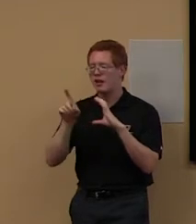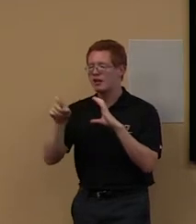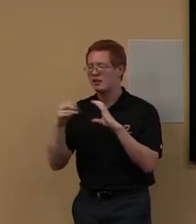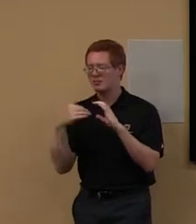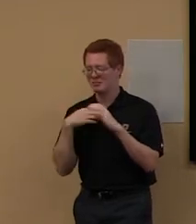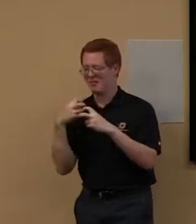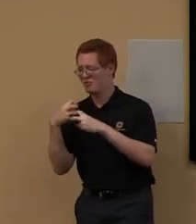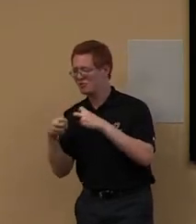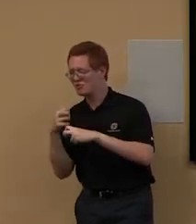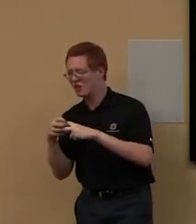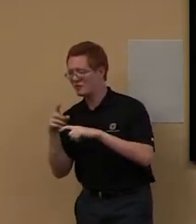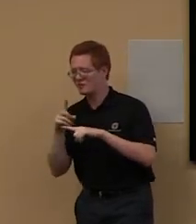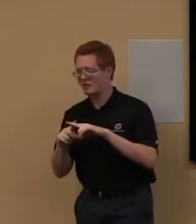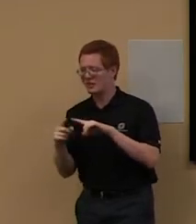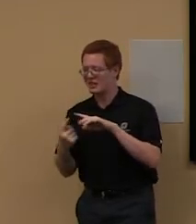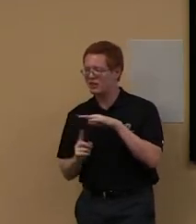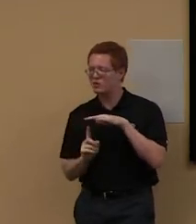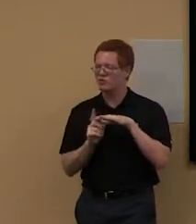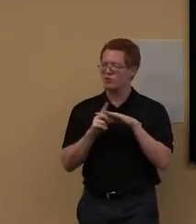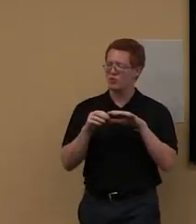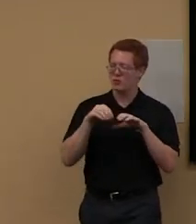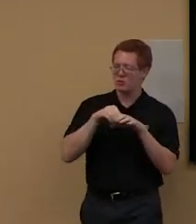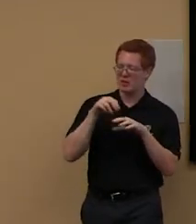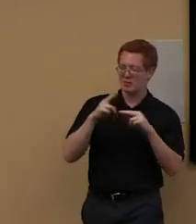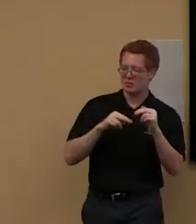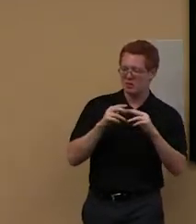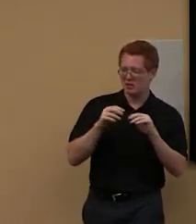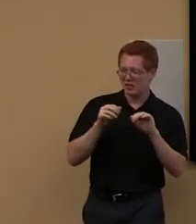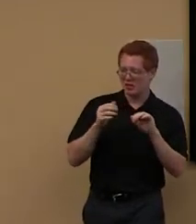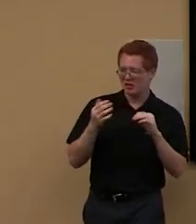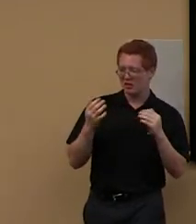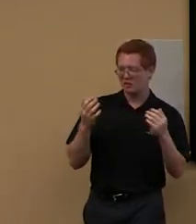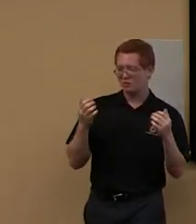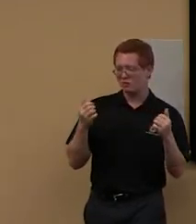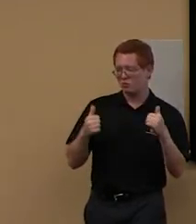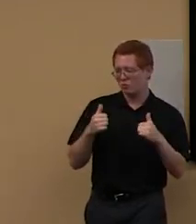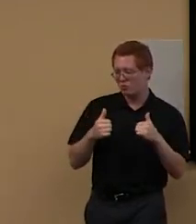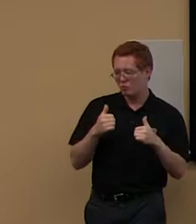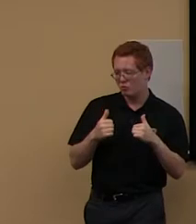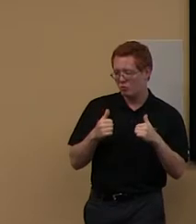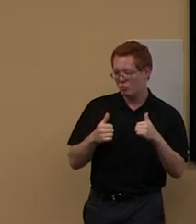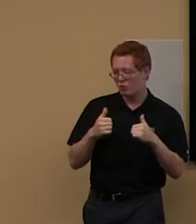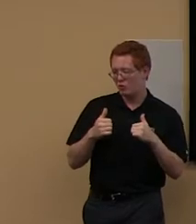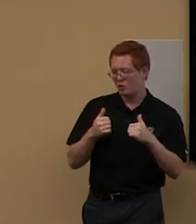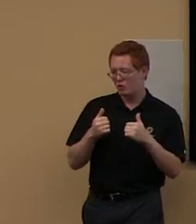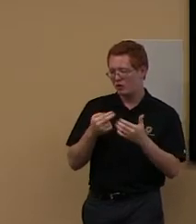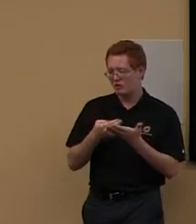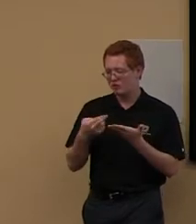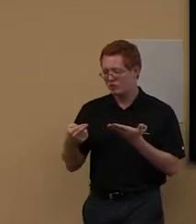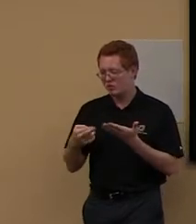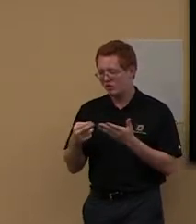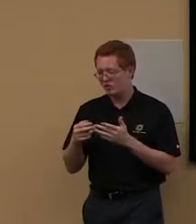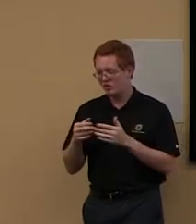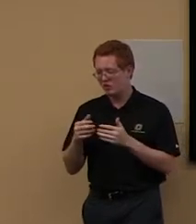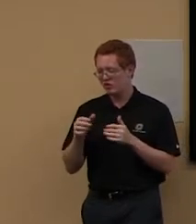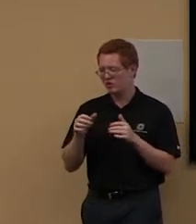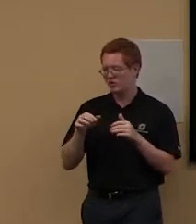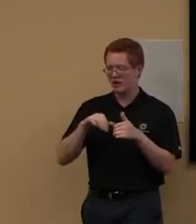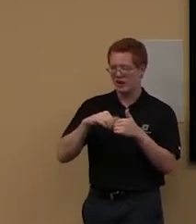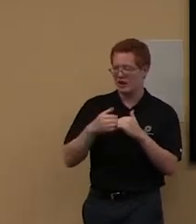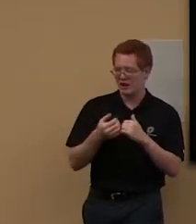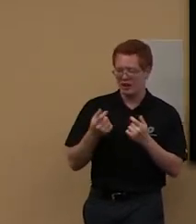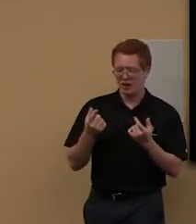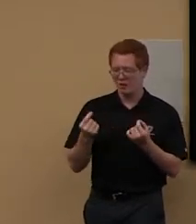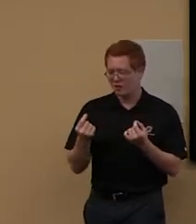able to come in, but, um, can you help me out? Which databases should I use? What keywords should I use? Where should I go?